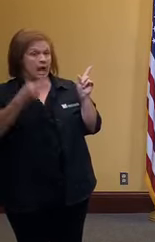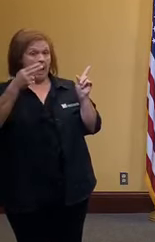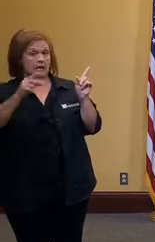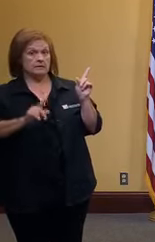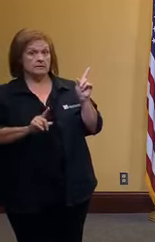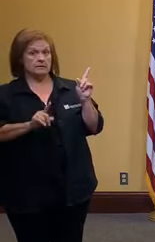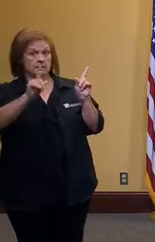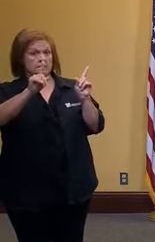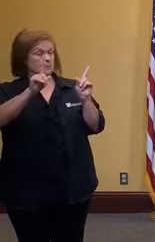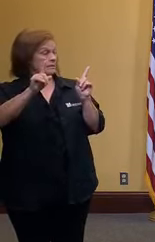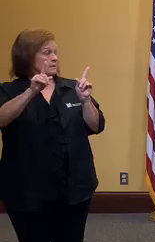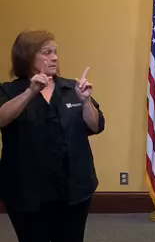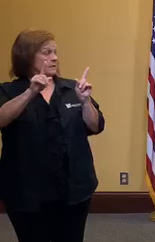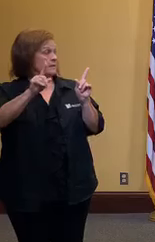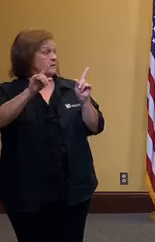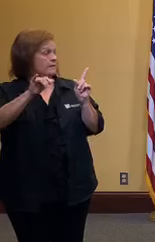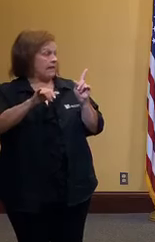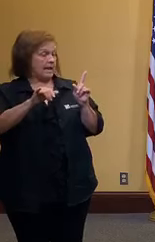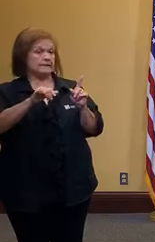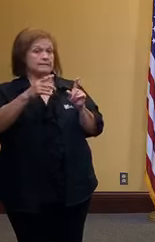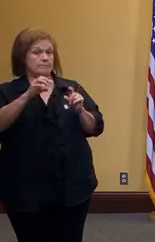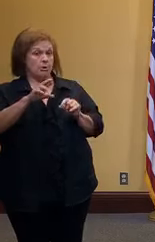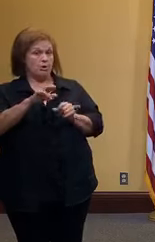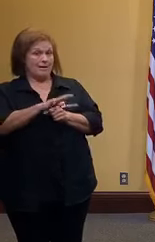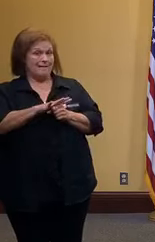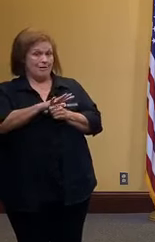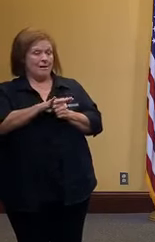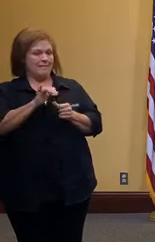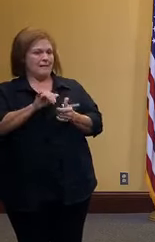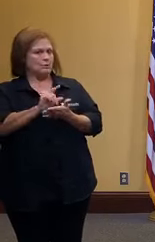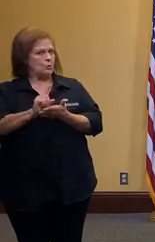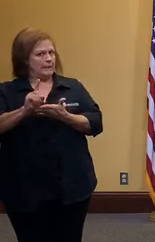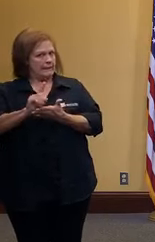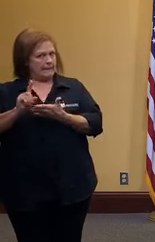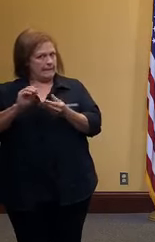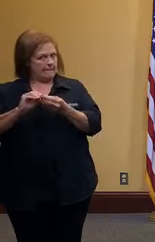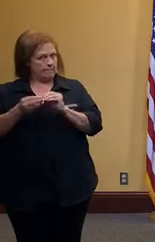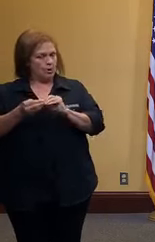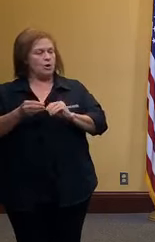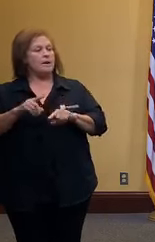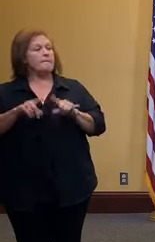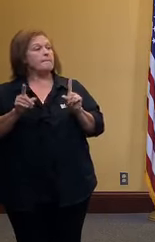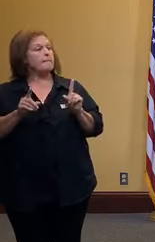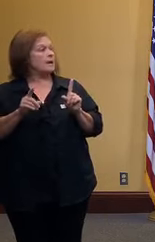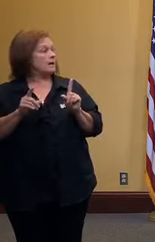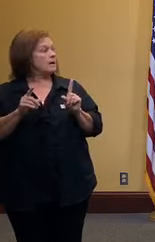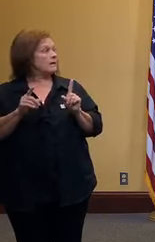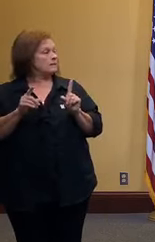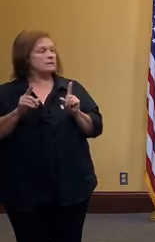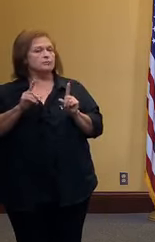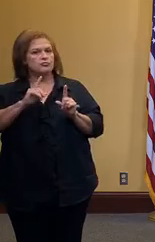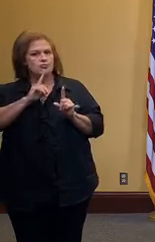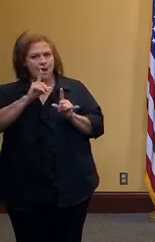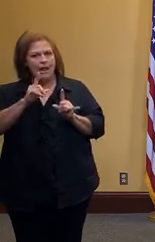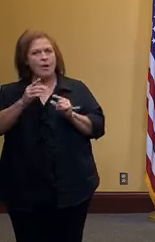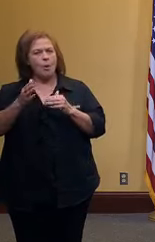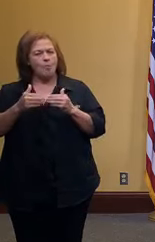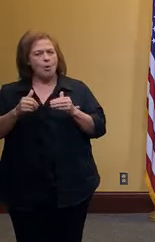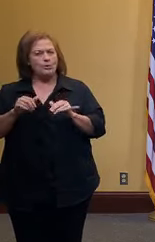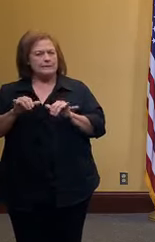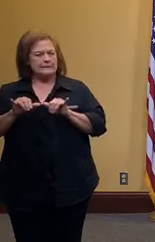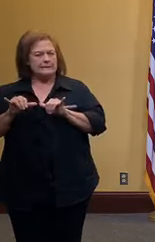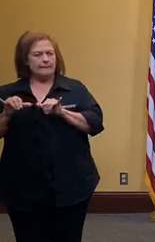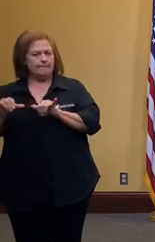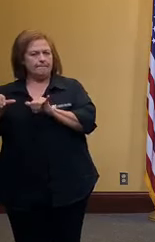peak and that's the number of cases per capita this is a weekly total but we really are all ending up in very close to the same